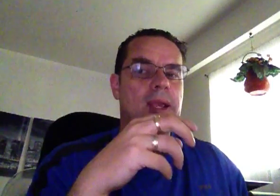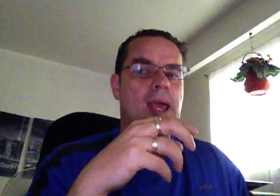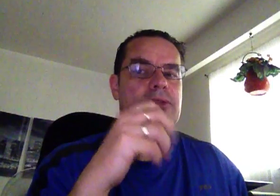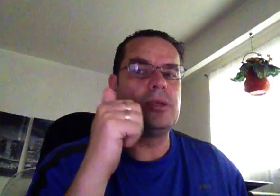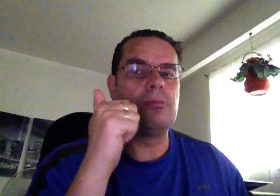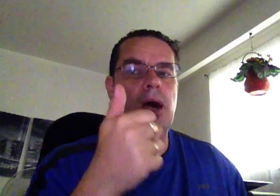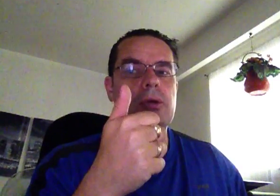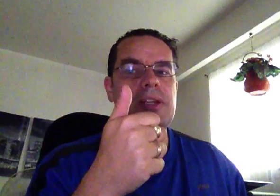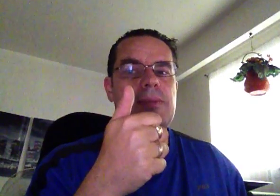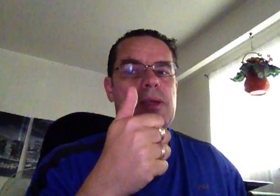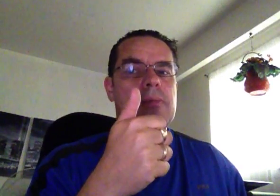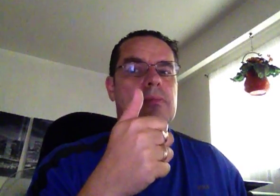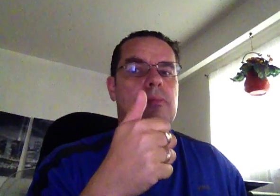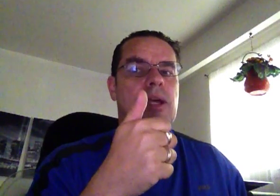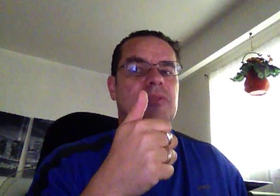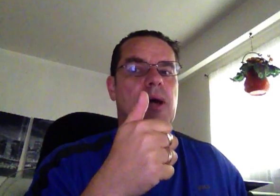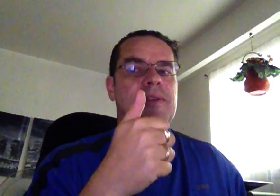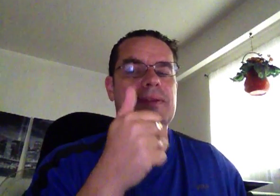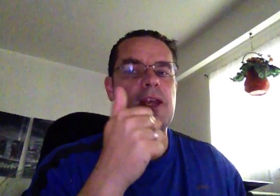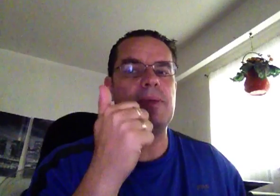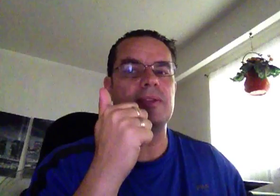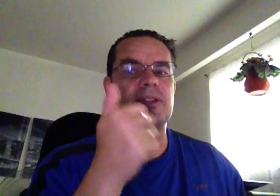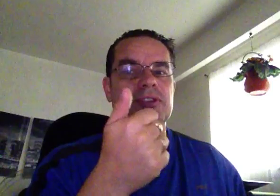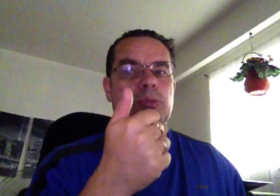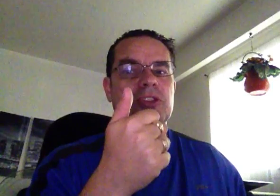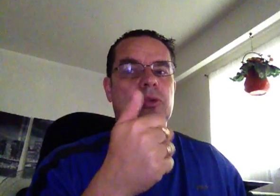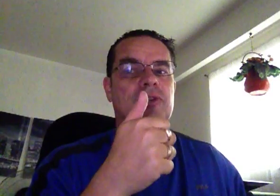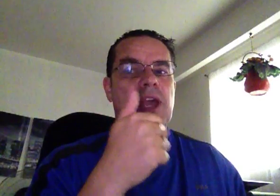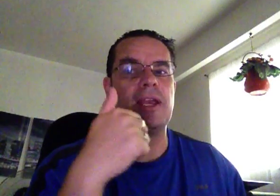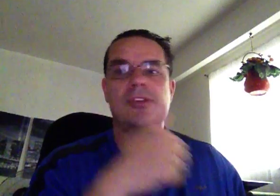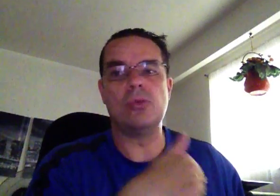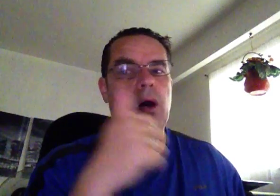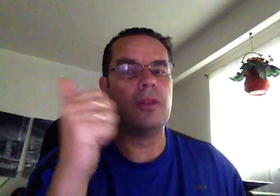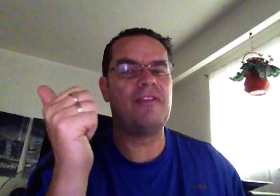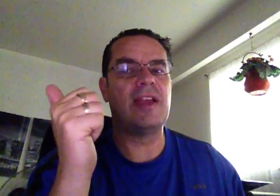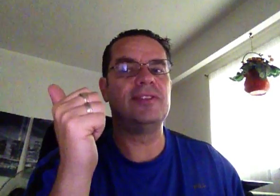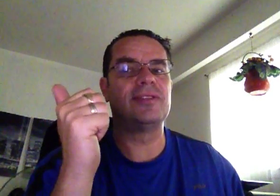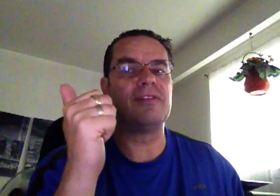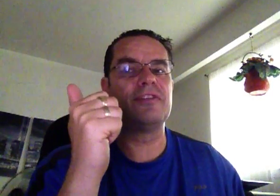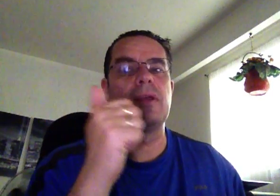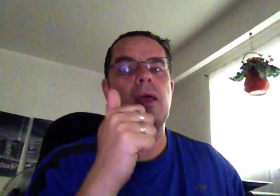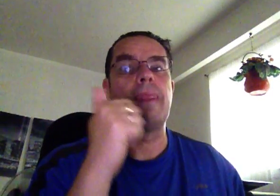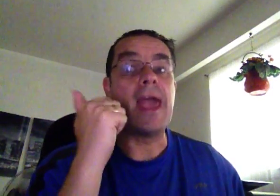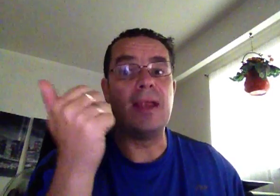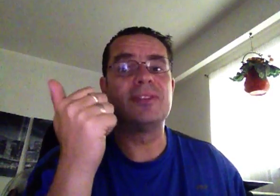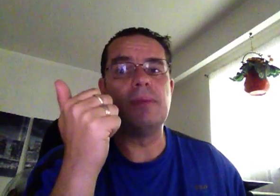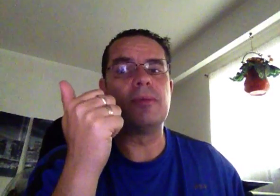looking at doing MongoDB as my TIC database because it's open source, and I can do all the fancy stuff. And it's in memory.